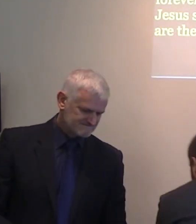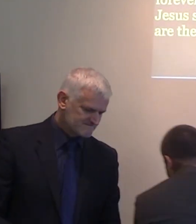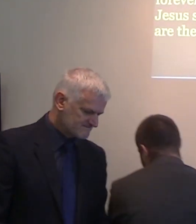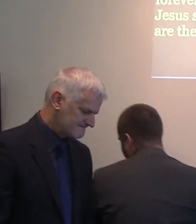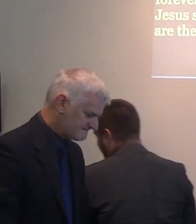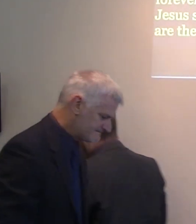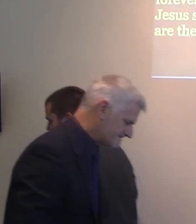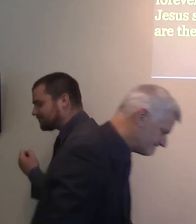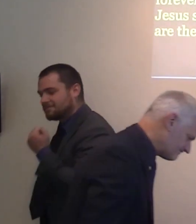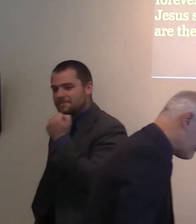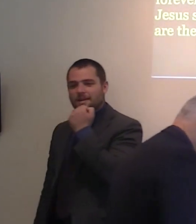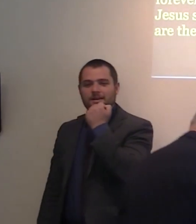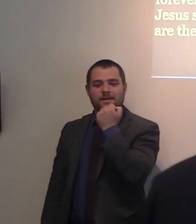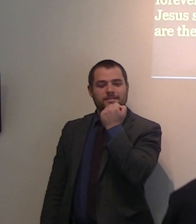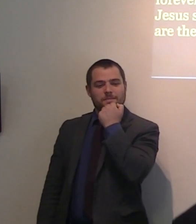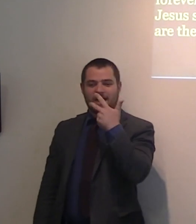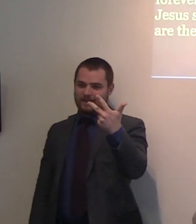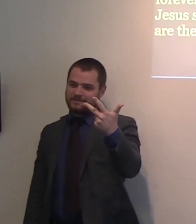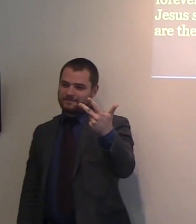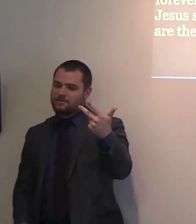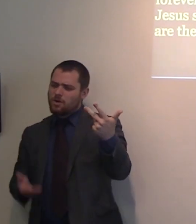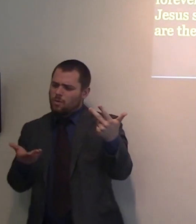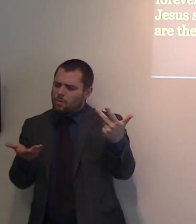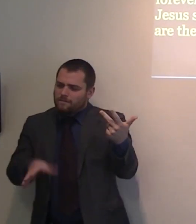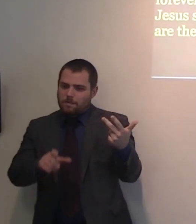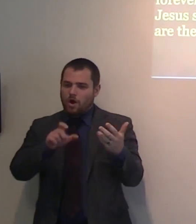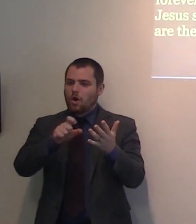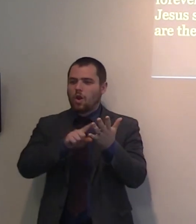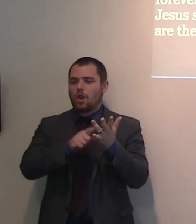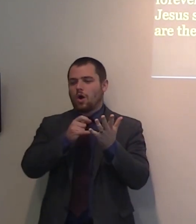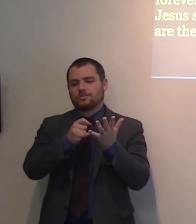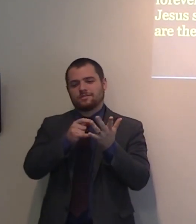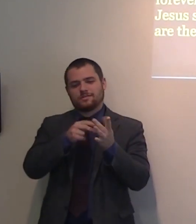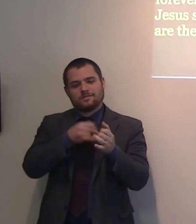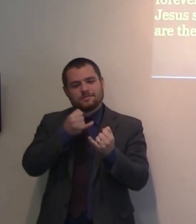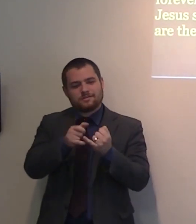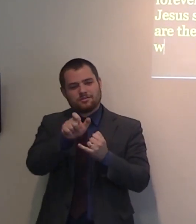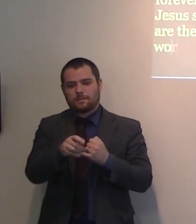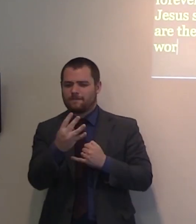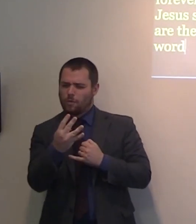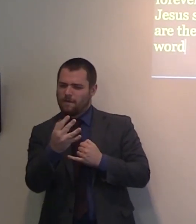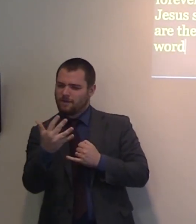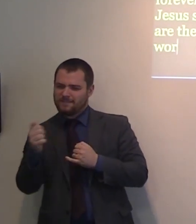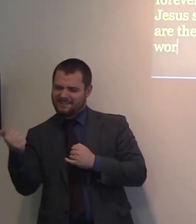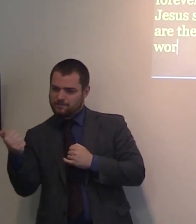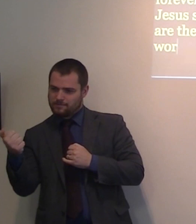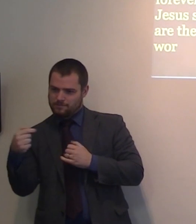5 and 6. Salt is also a picture of wisdom. Actually, the rabbis,